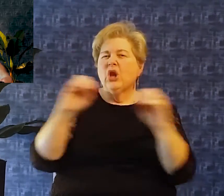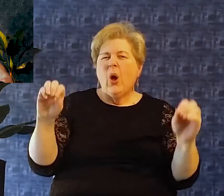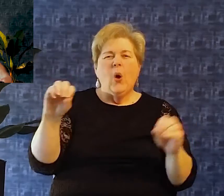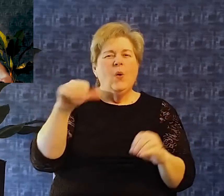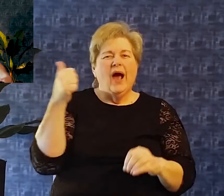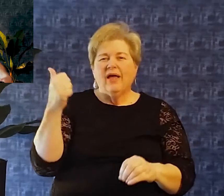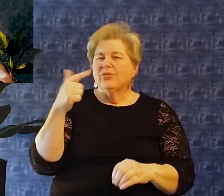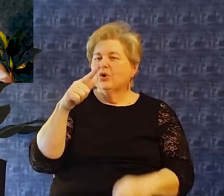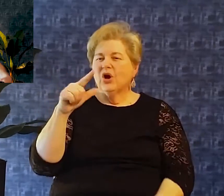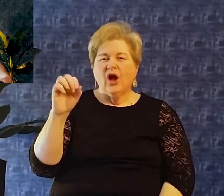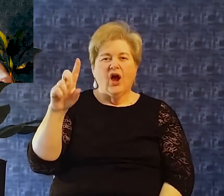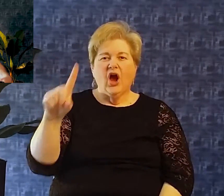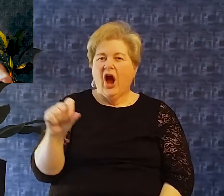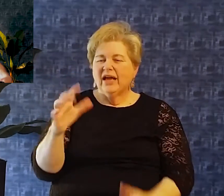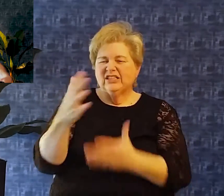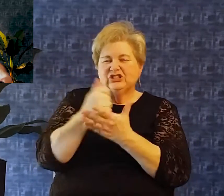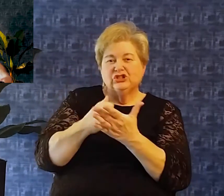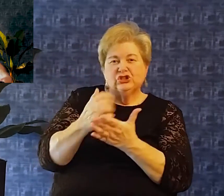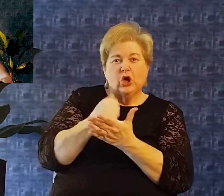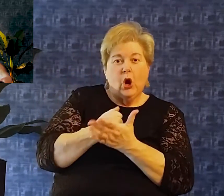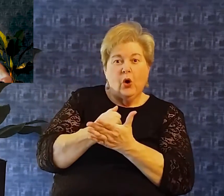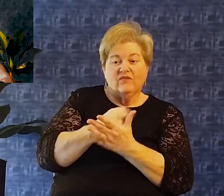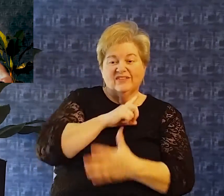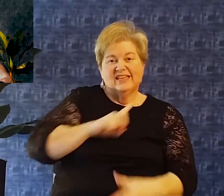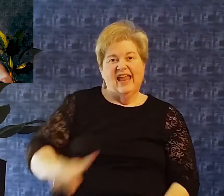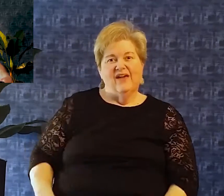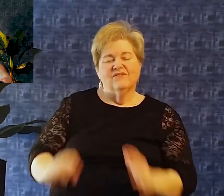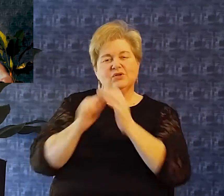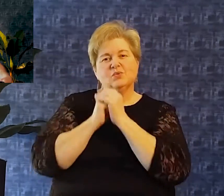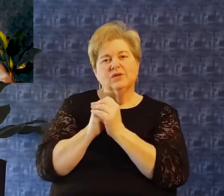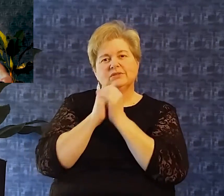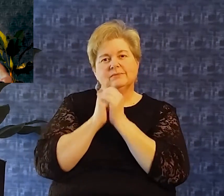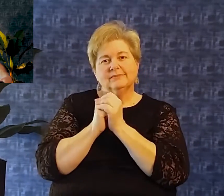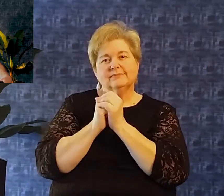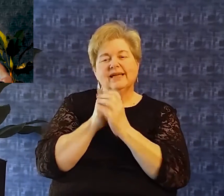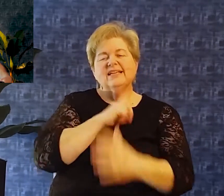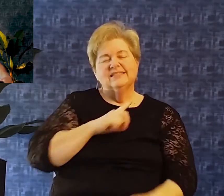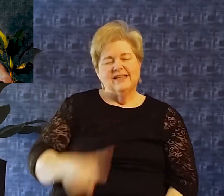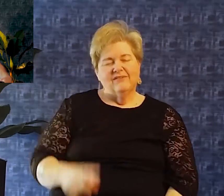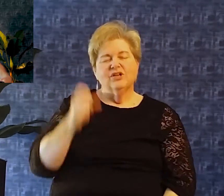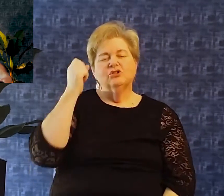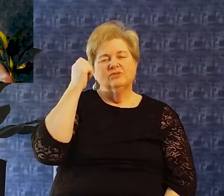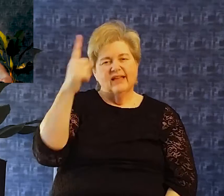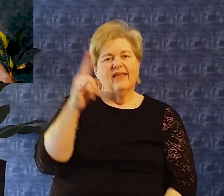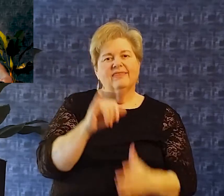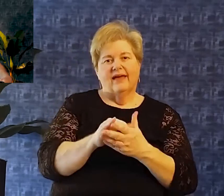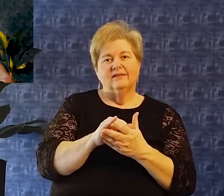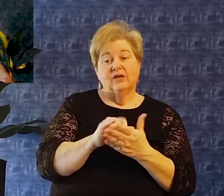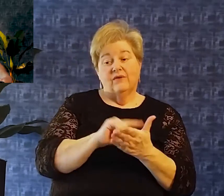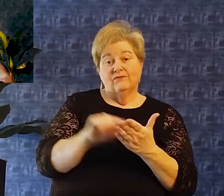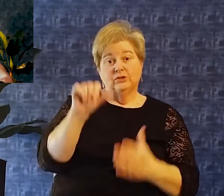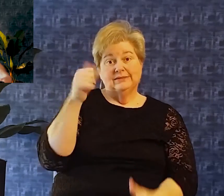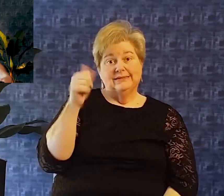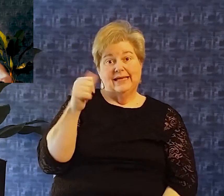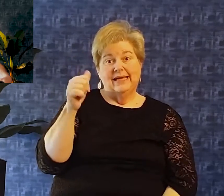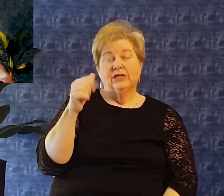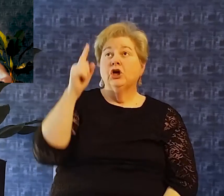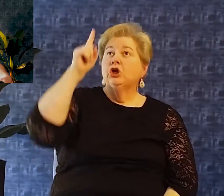There was no other god who was deserving of david's worship And david understands that in verse